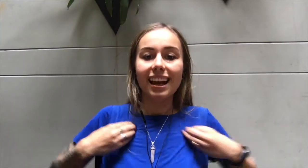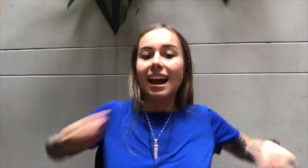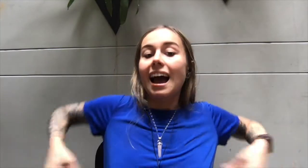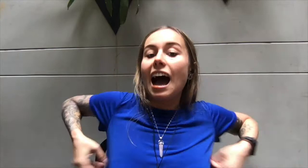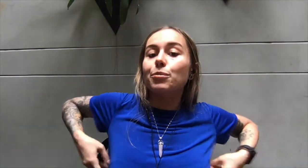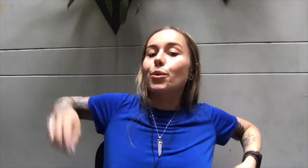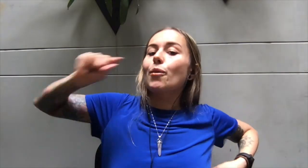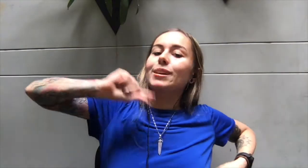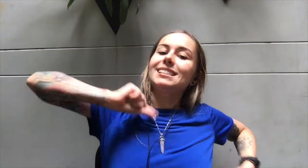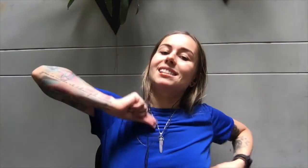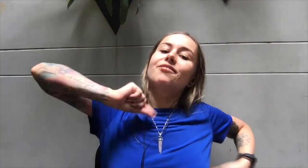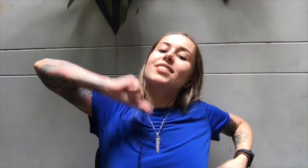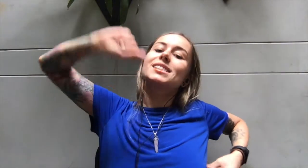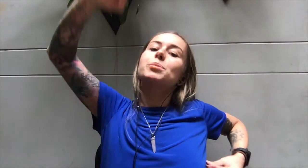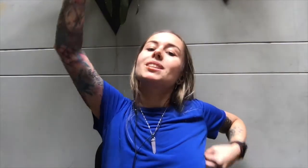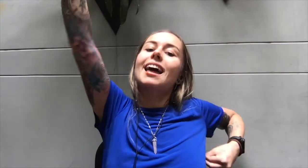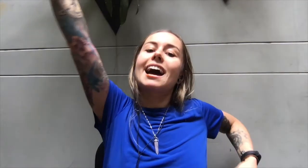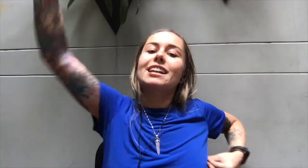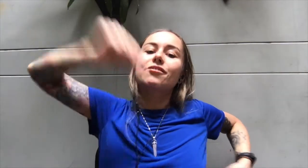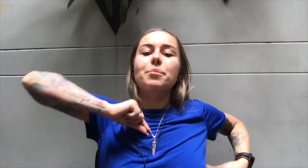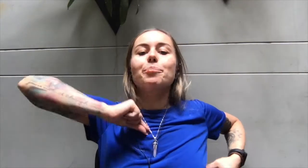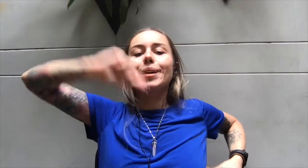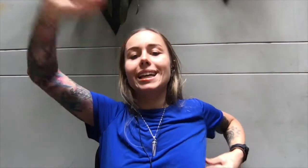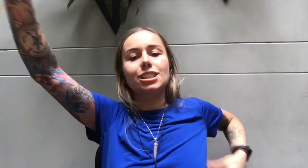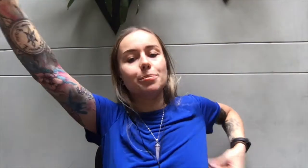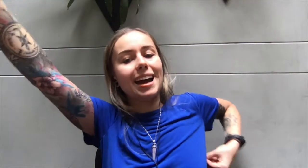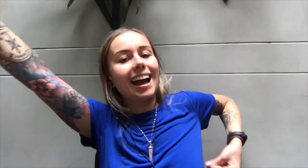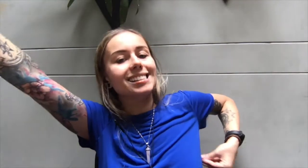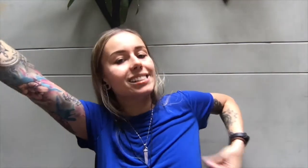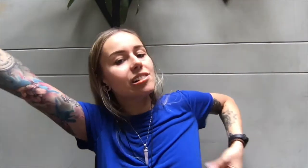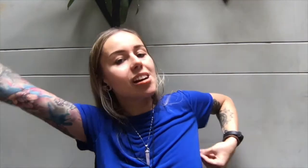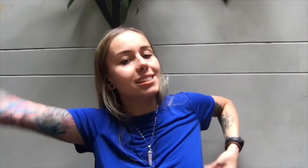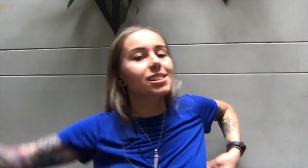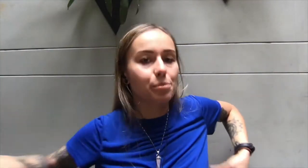I'm growing this invisible line from me to my ideal customer.